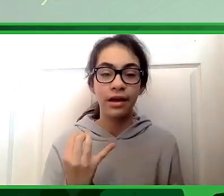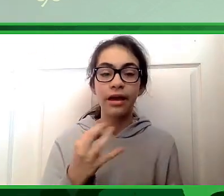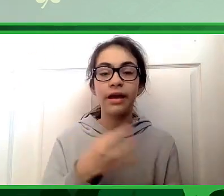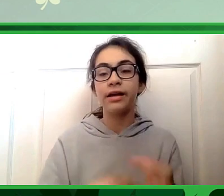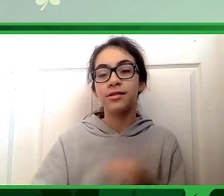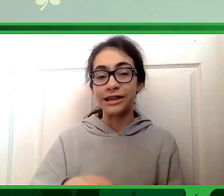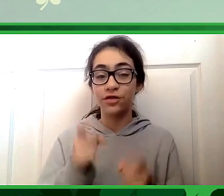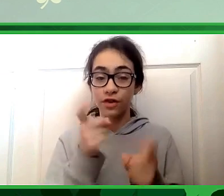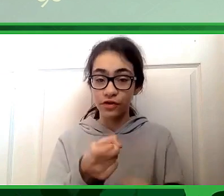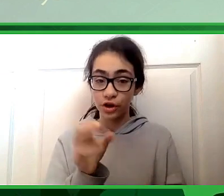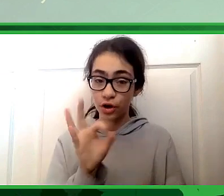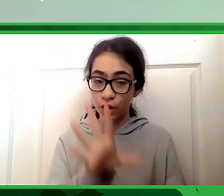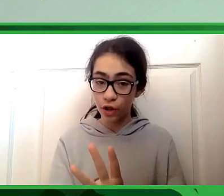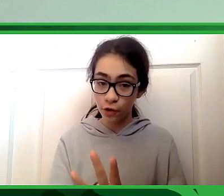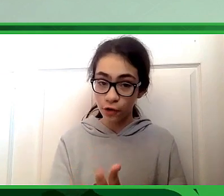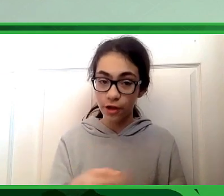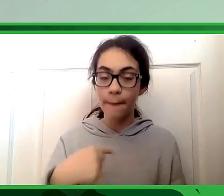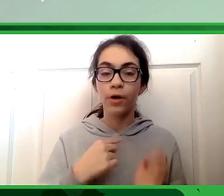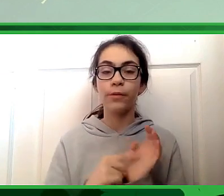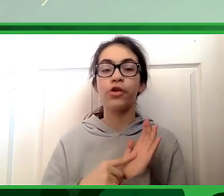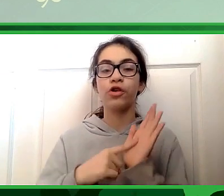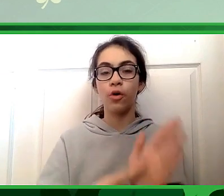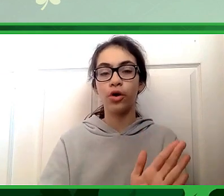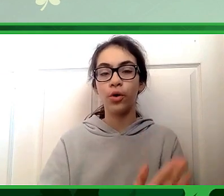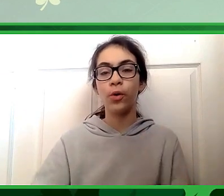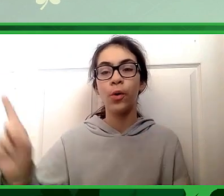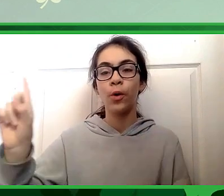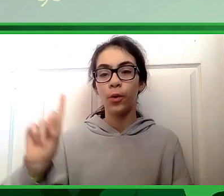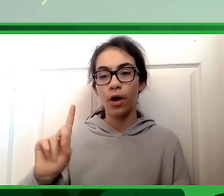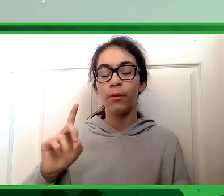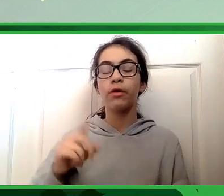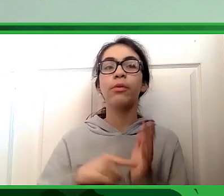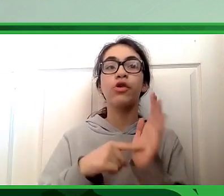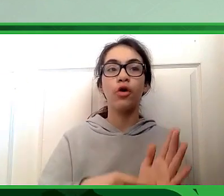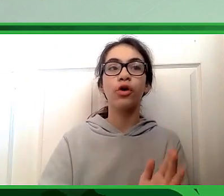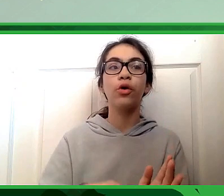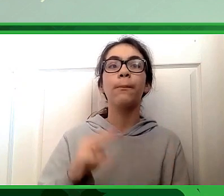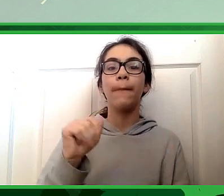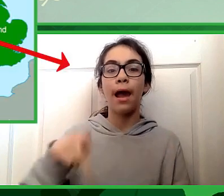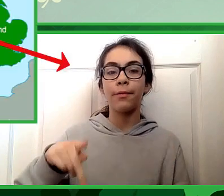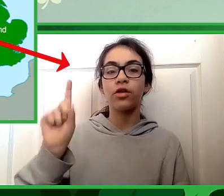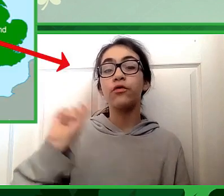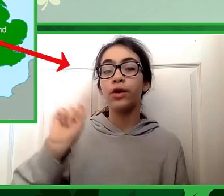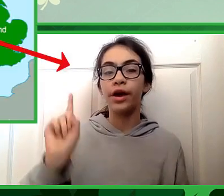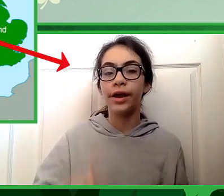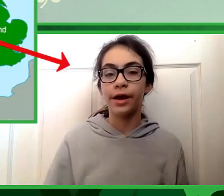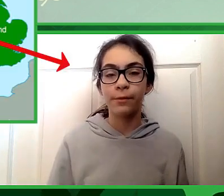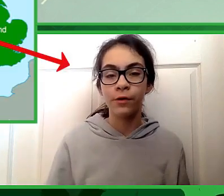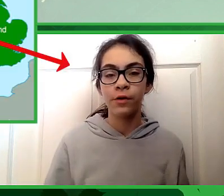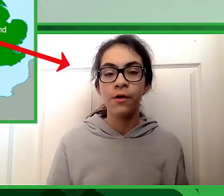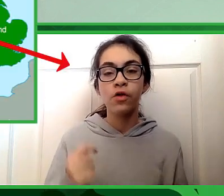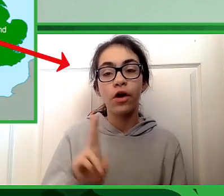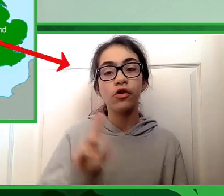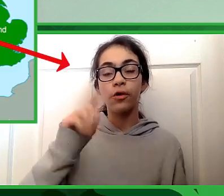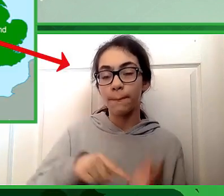Today, instead of giving you clues, I'm going to be showing you, I'm going to be showing you maps of where I am.